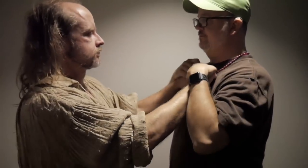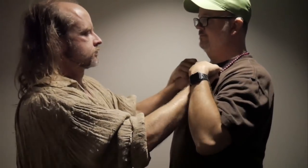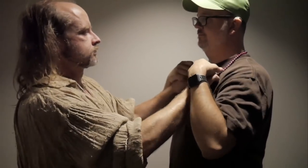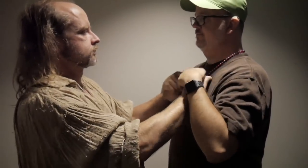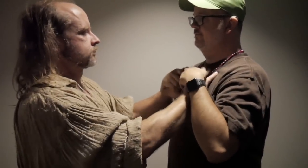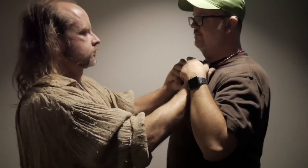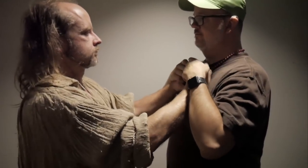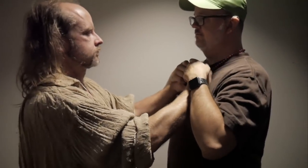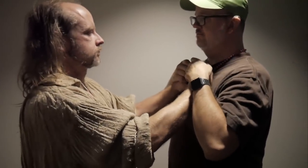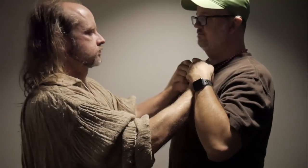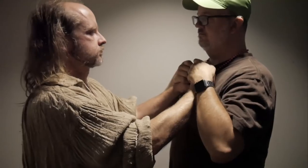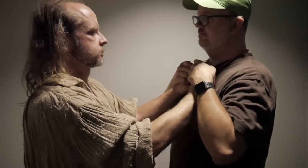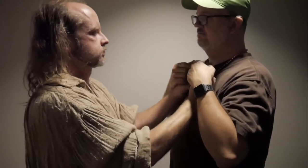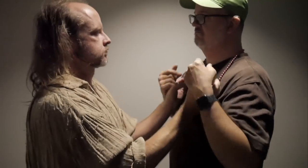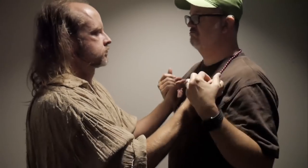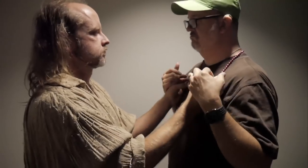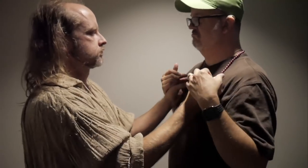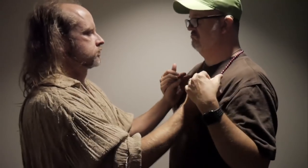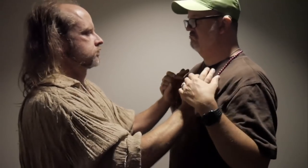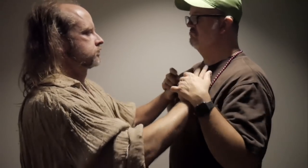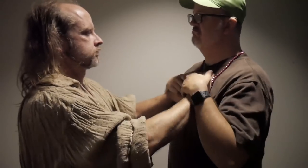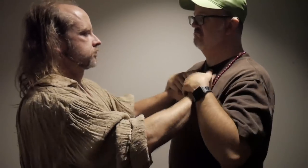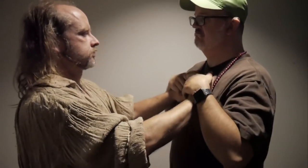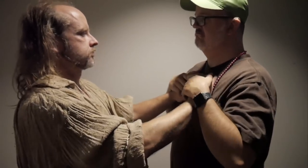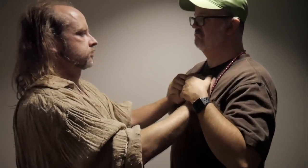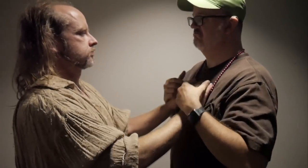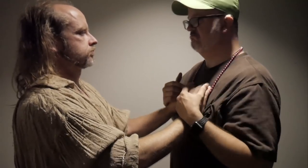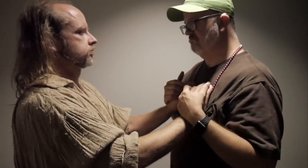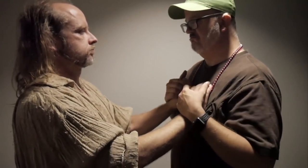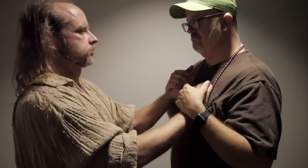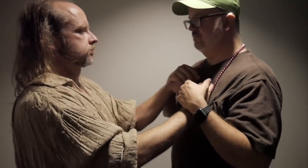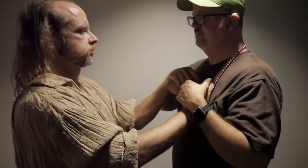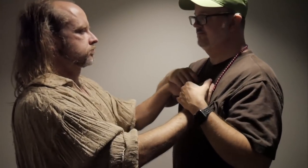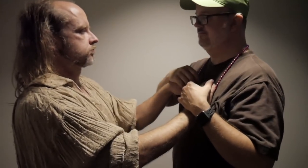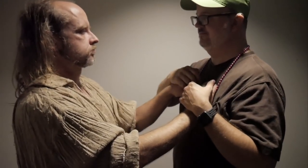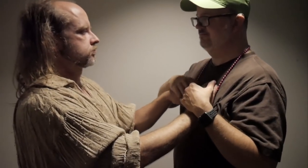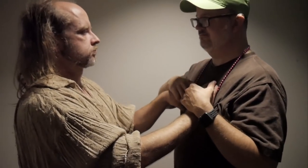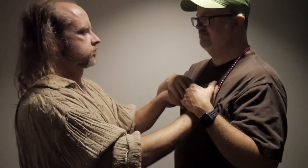For never was a story of more woe than this of Juliet, Anna Romeo.